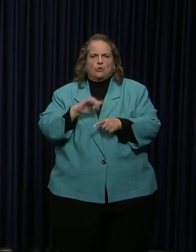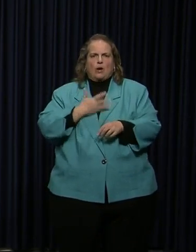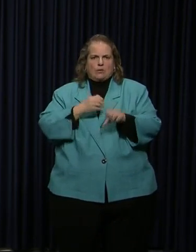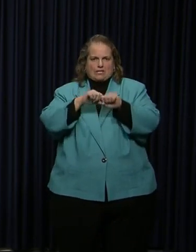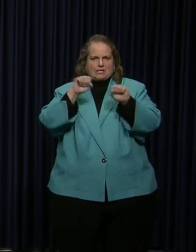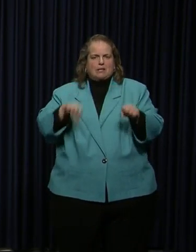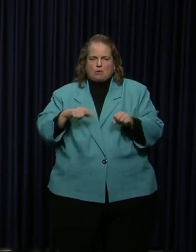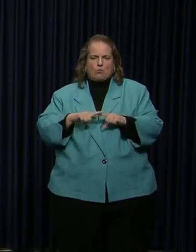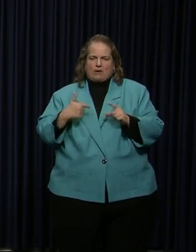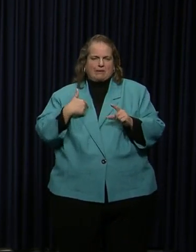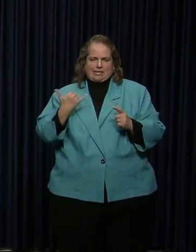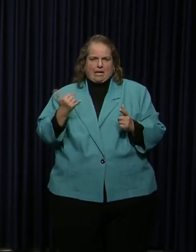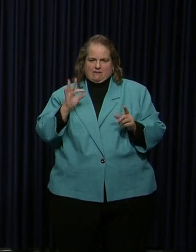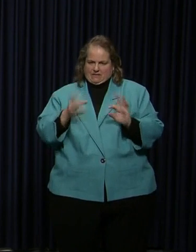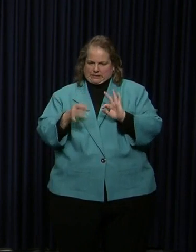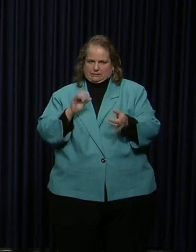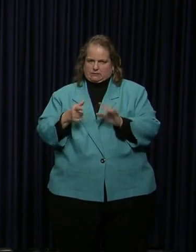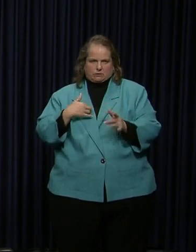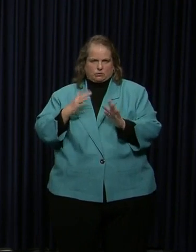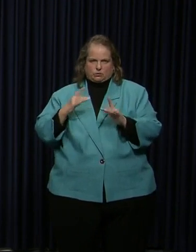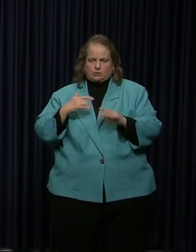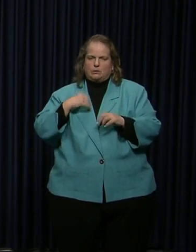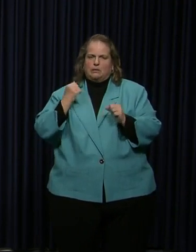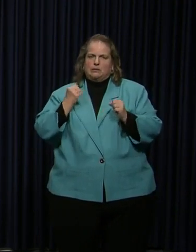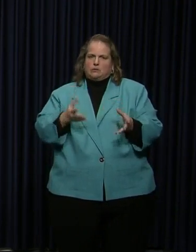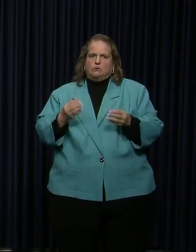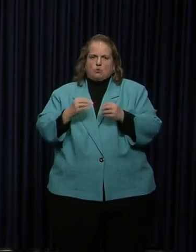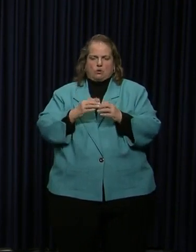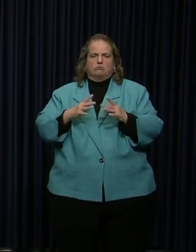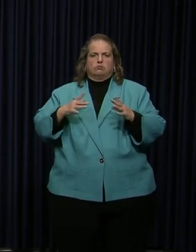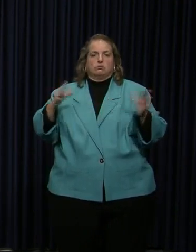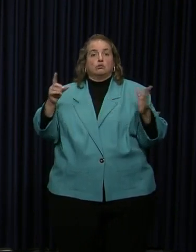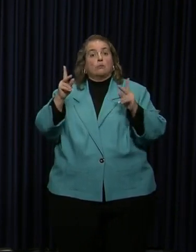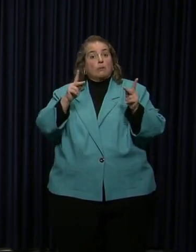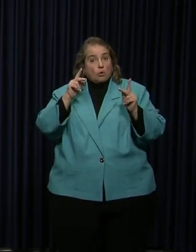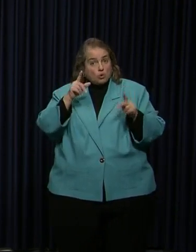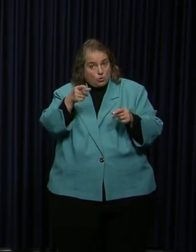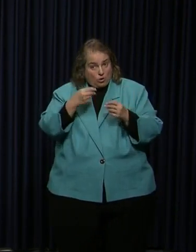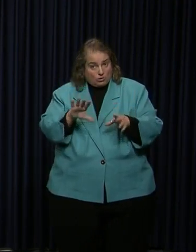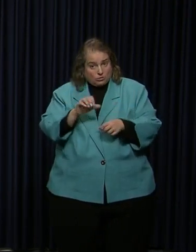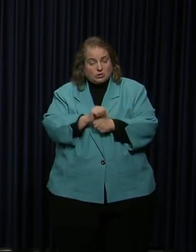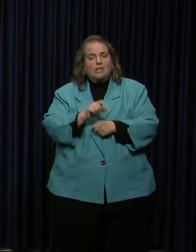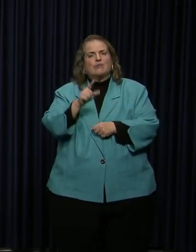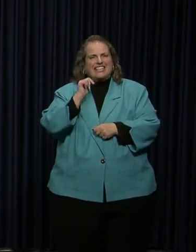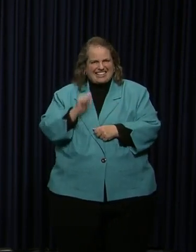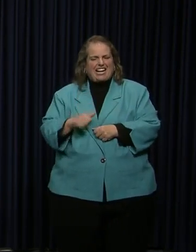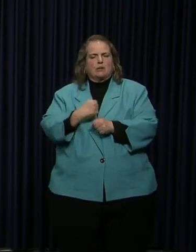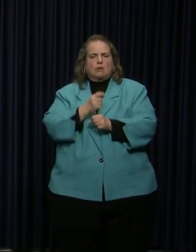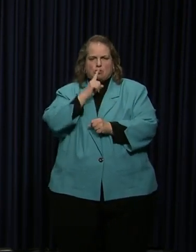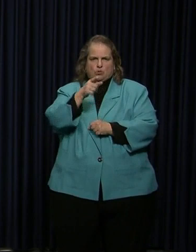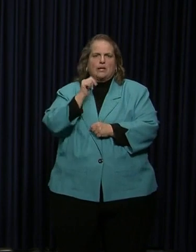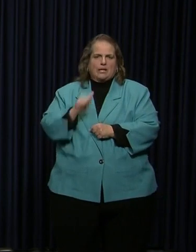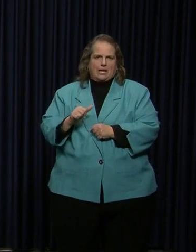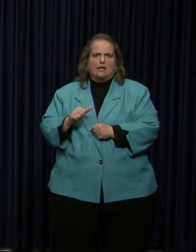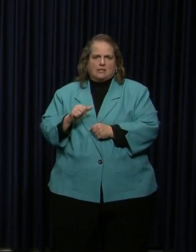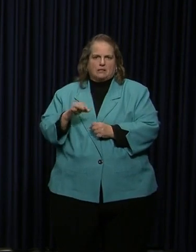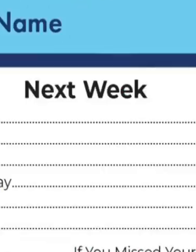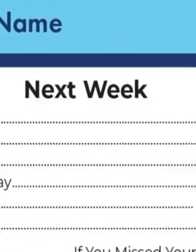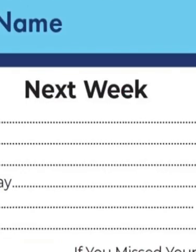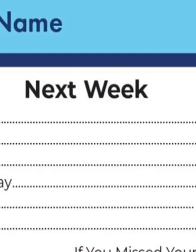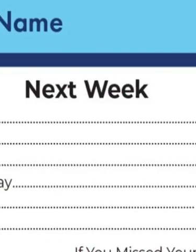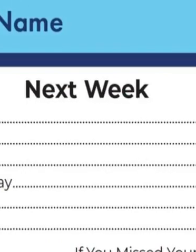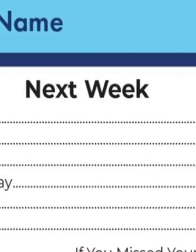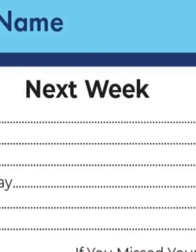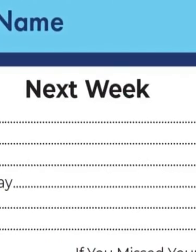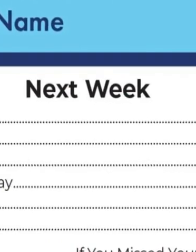putting new procedures in place so that individuals who lost their job this week can make sure that they file claims on